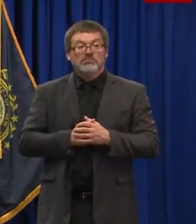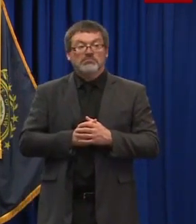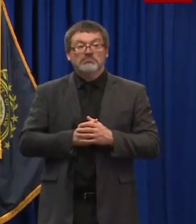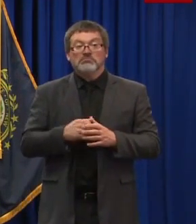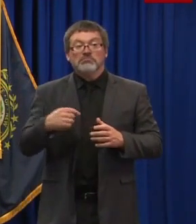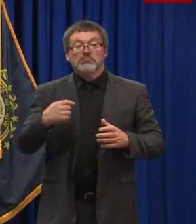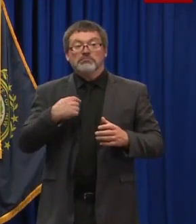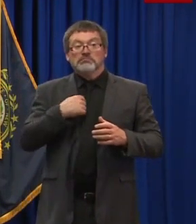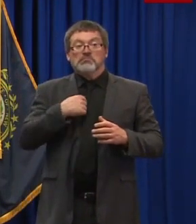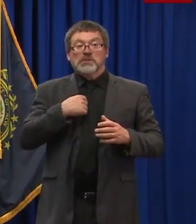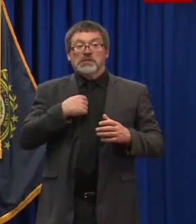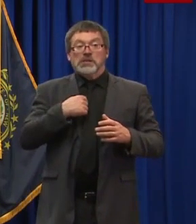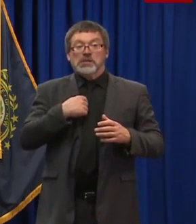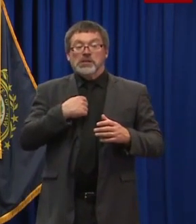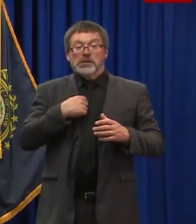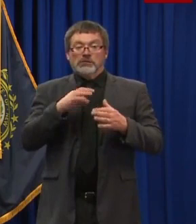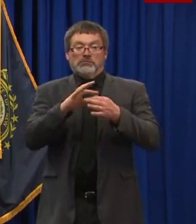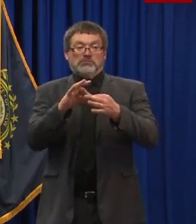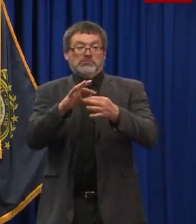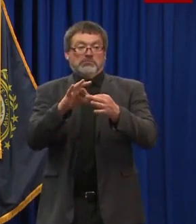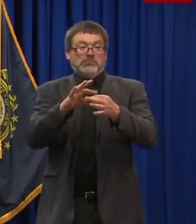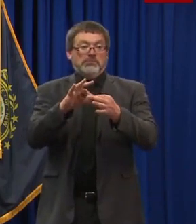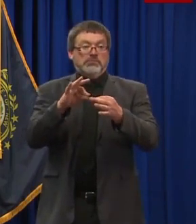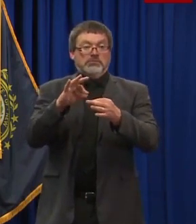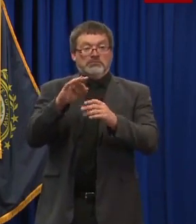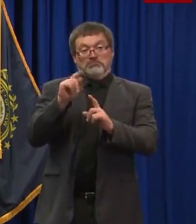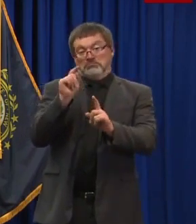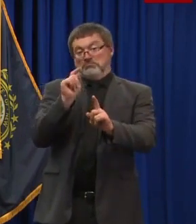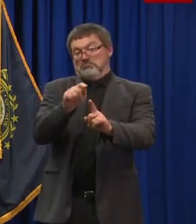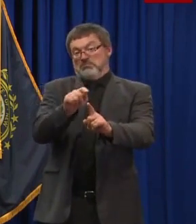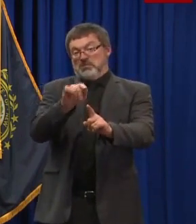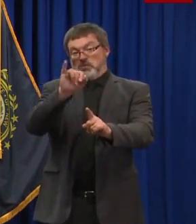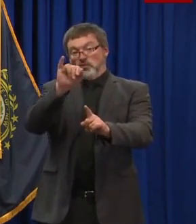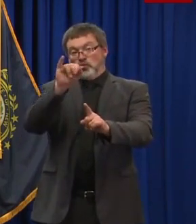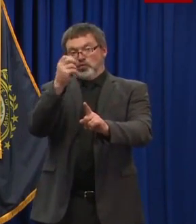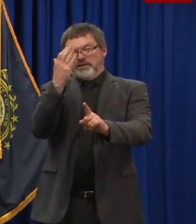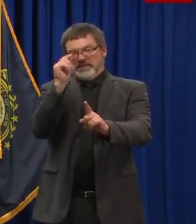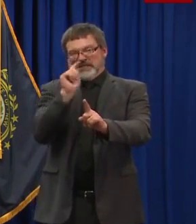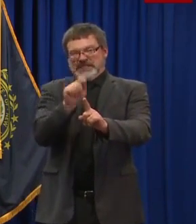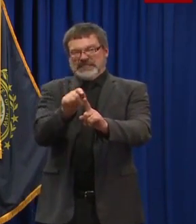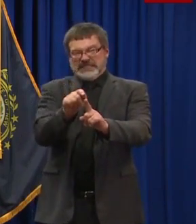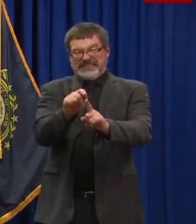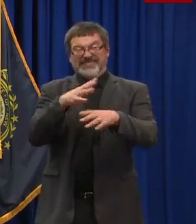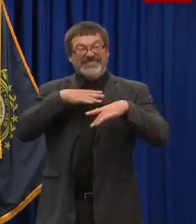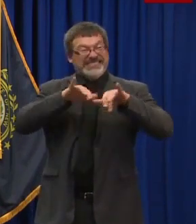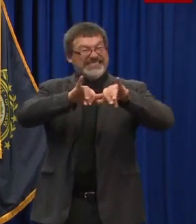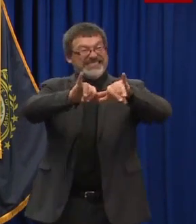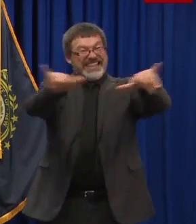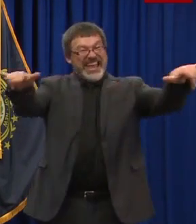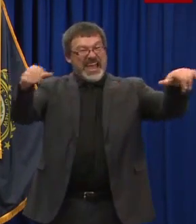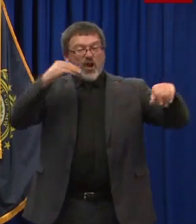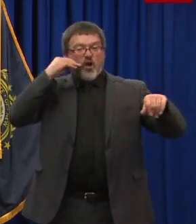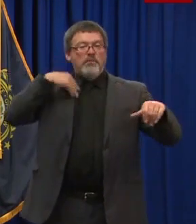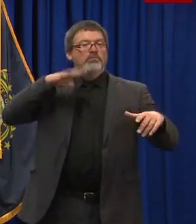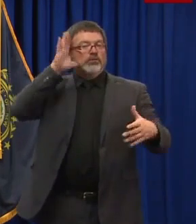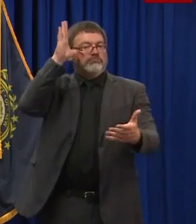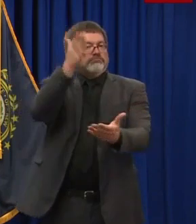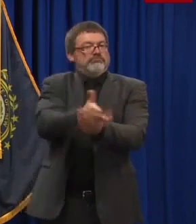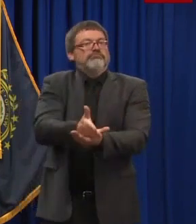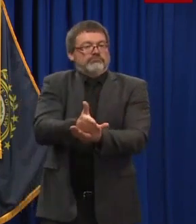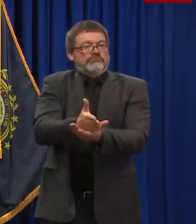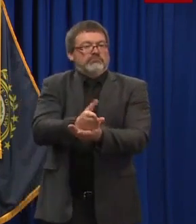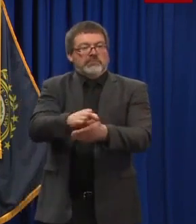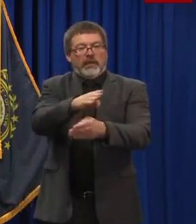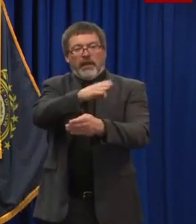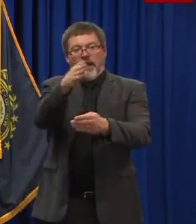the data still supports the idea that on June 15th, our stay at home order will expire and will transition to a safer at